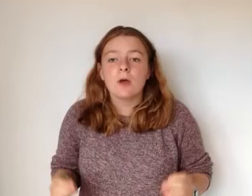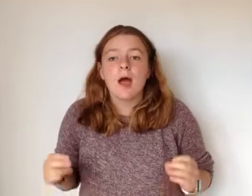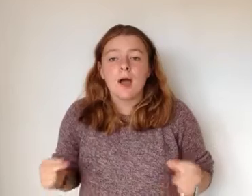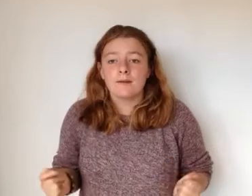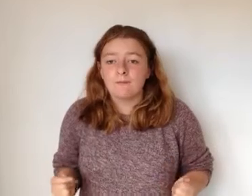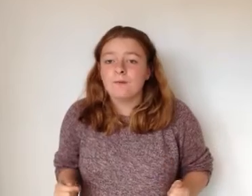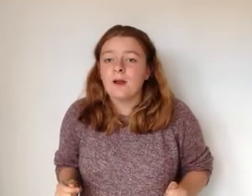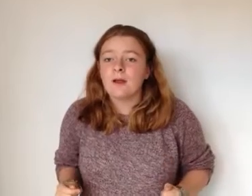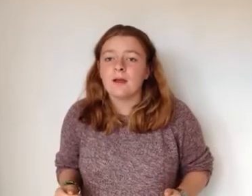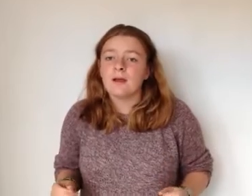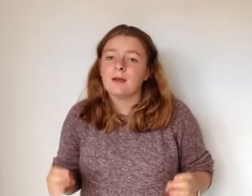got a friend